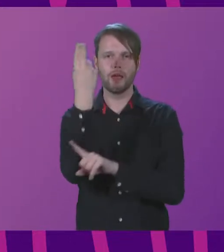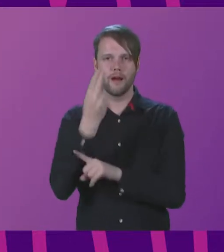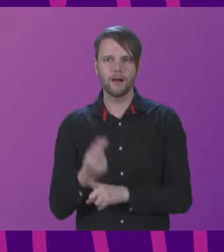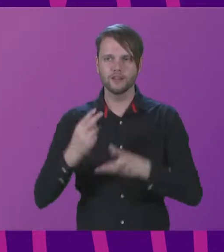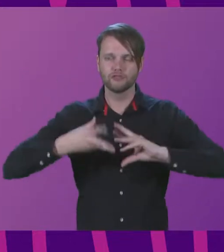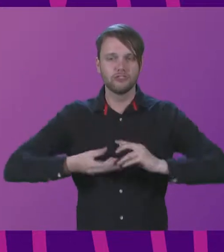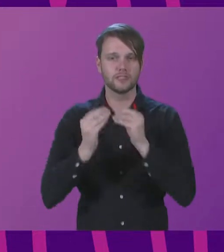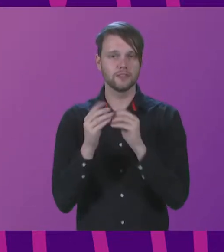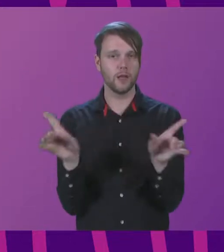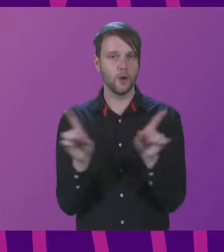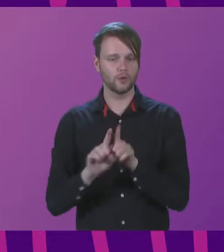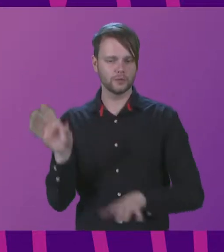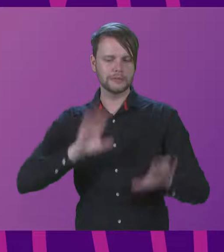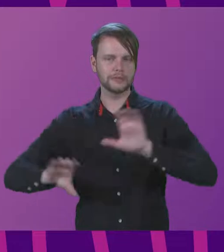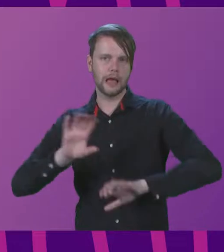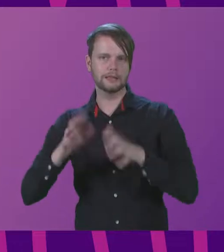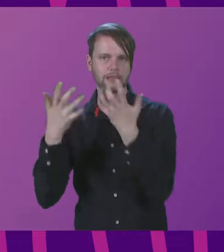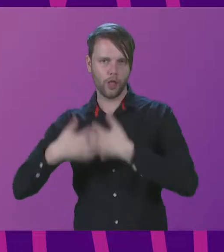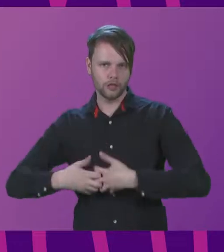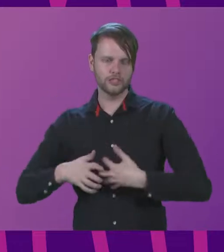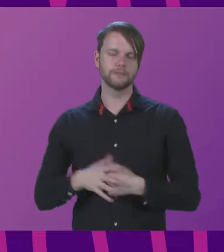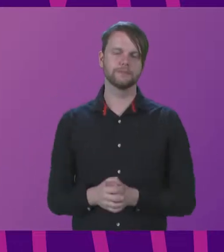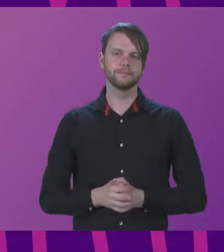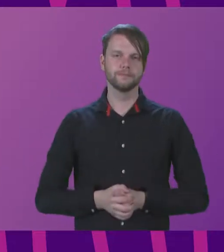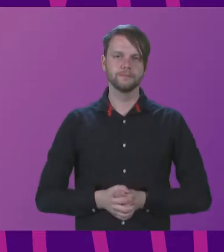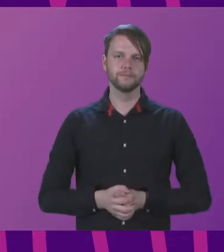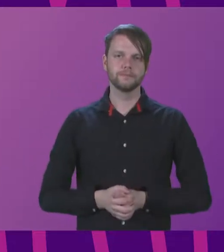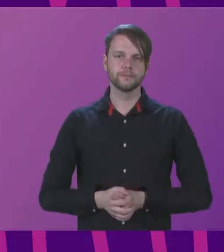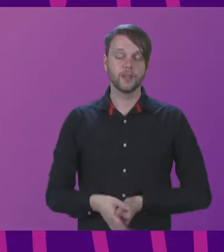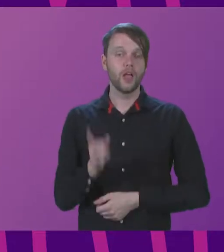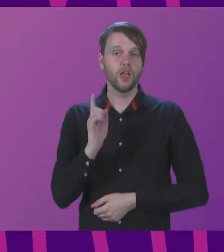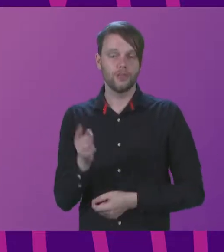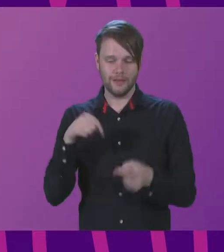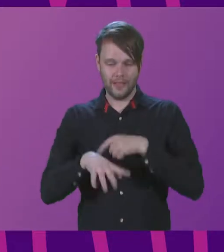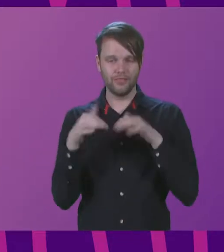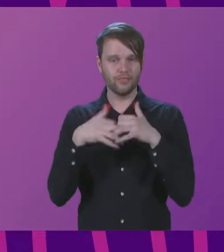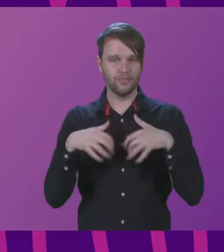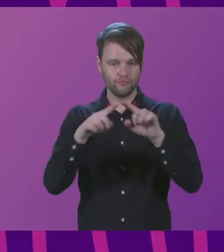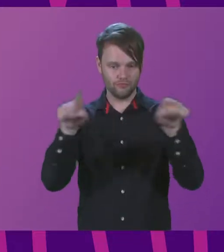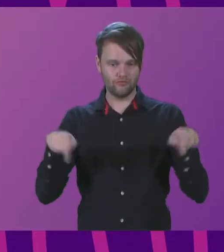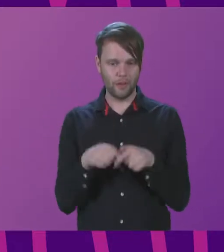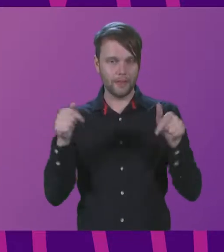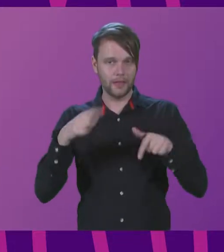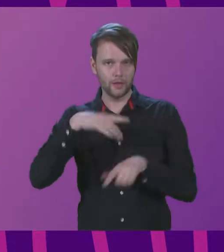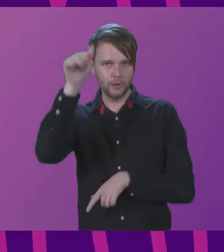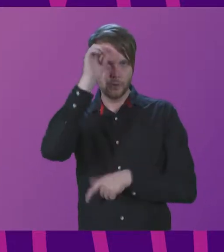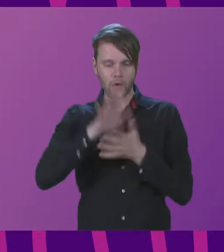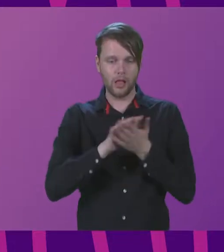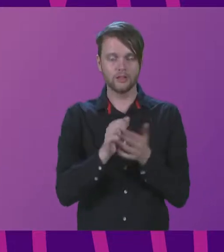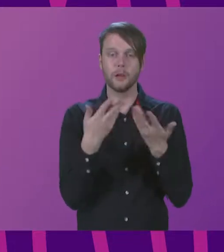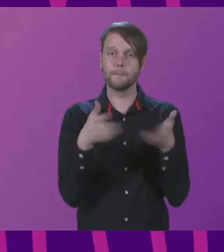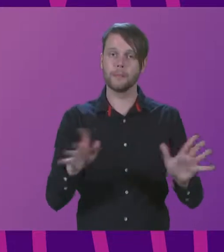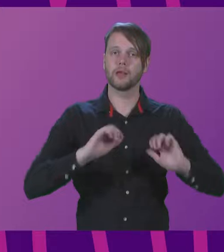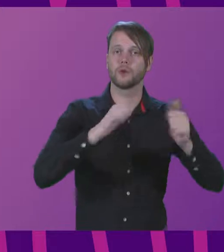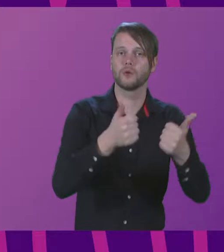creativity, but also science and technology. Now, those of us in this room know that culture is a public good for